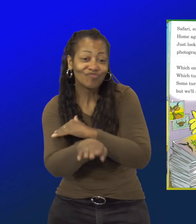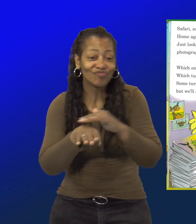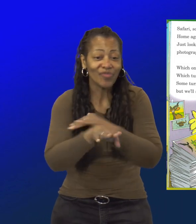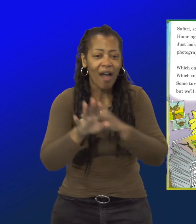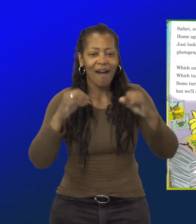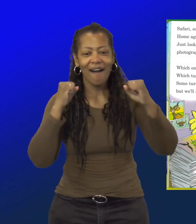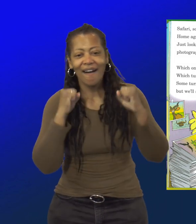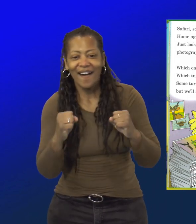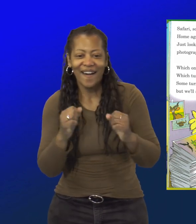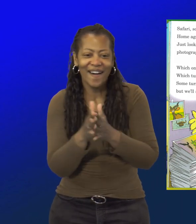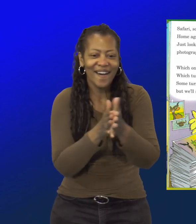we got.